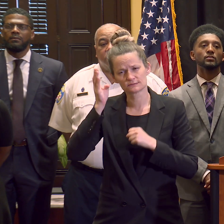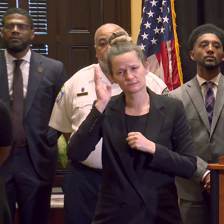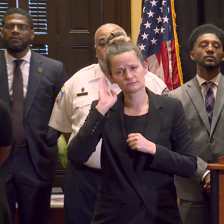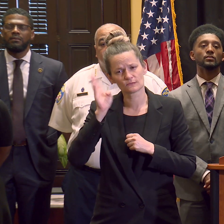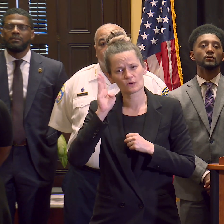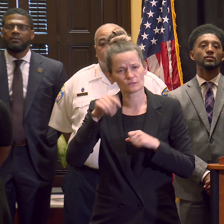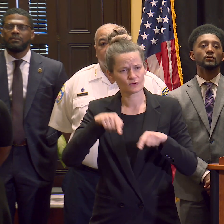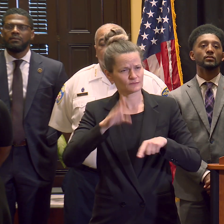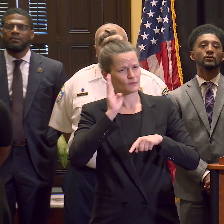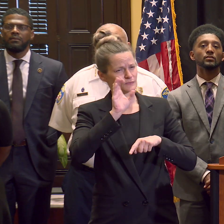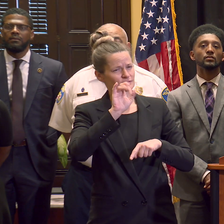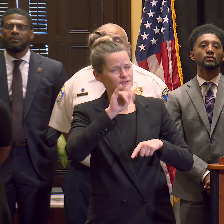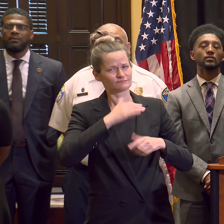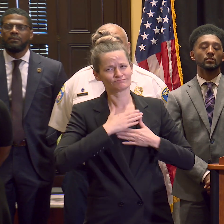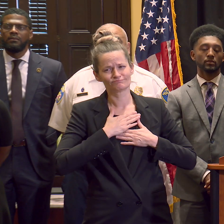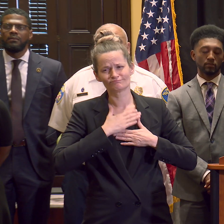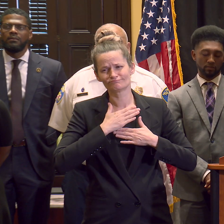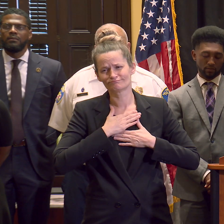face.